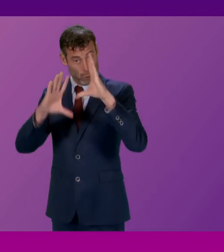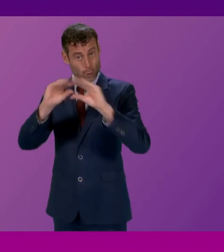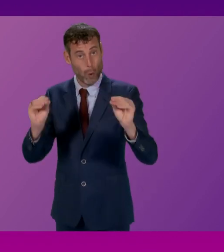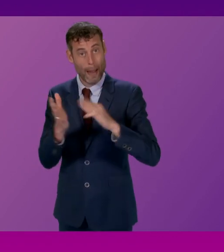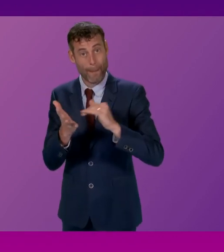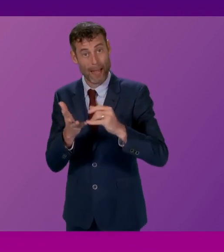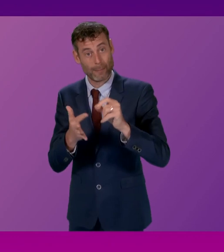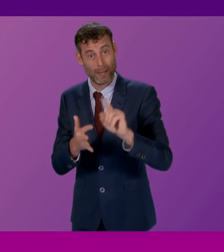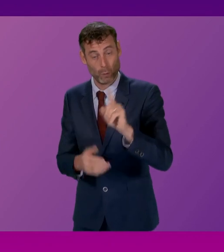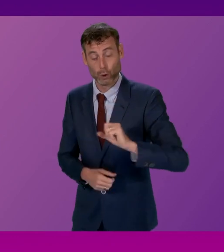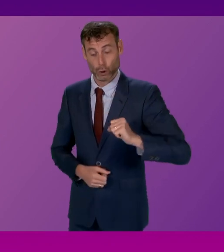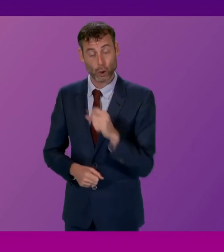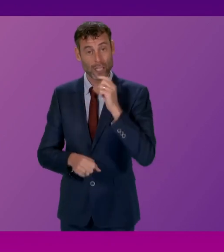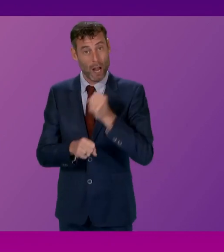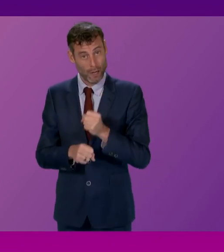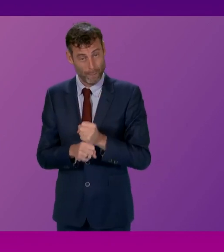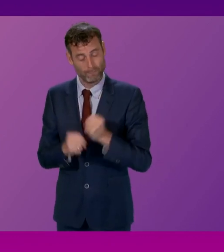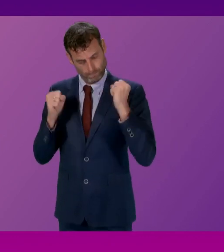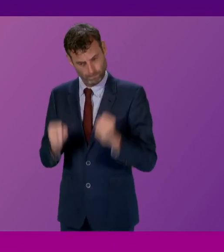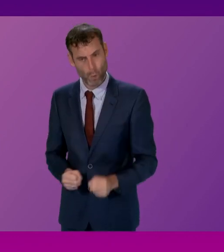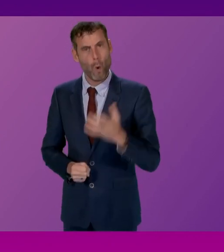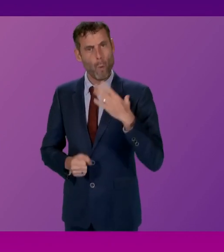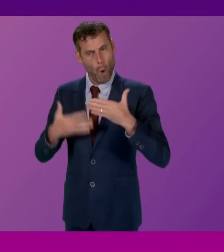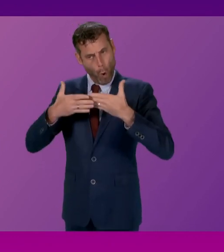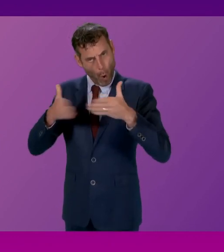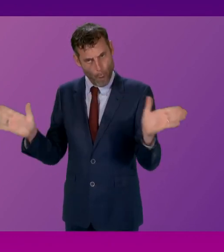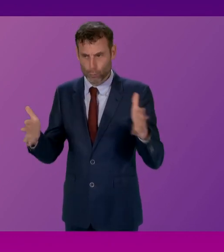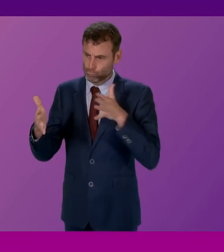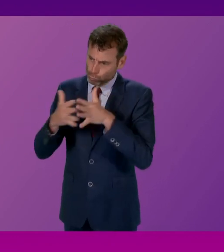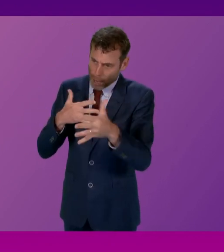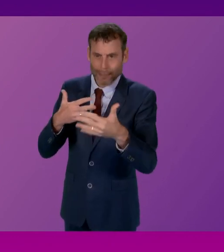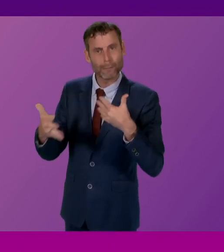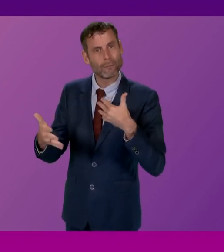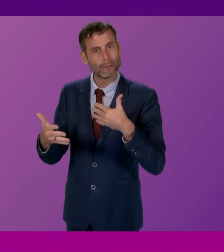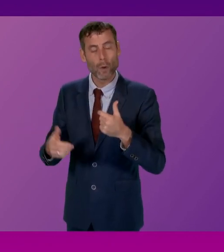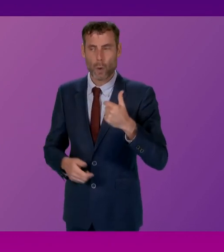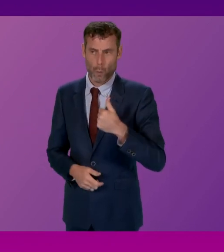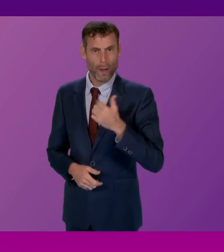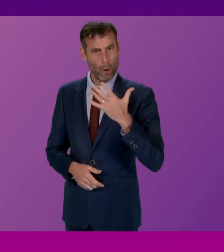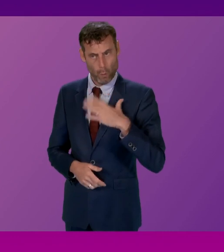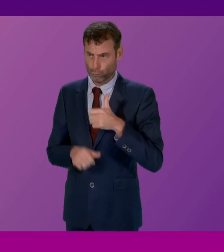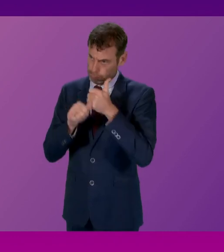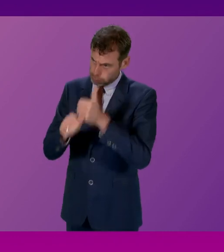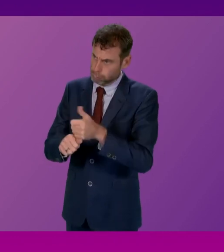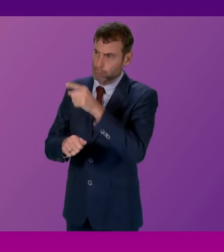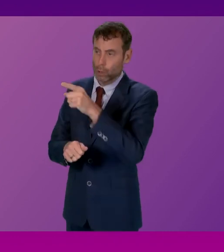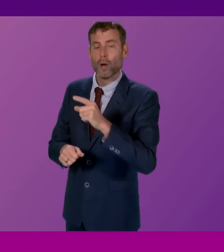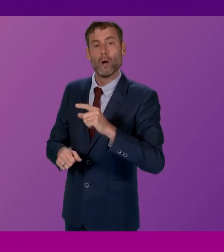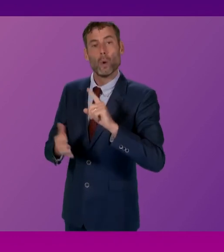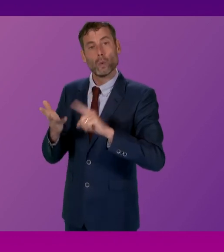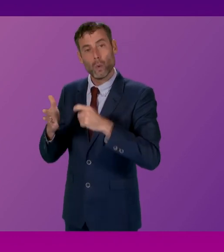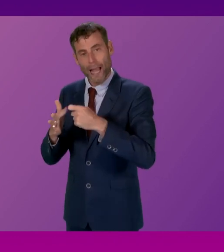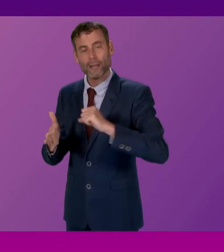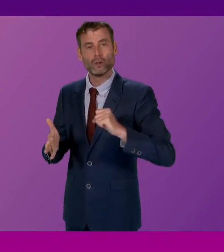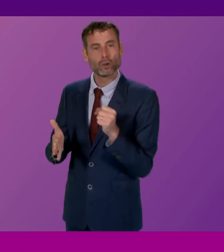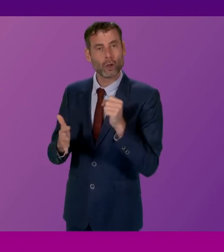here that the Scottish government is committed to openness and transparency. We are cooperating fully with both the UK and Scottish inquiries,